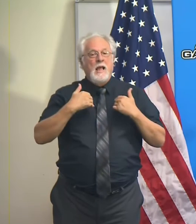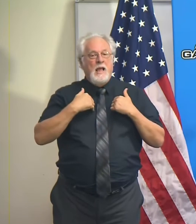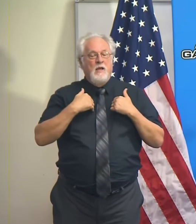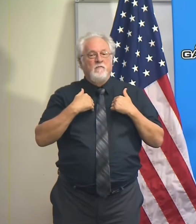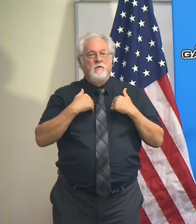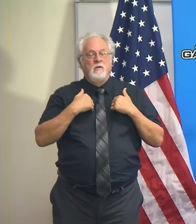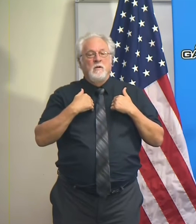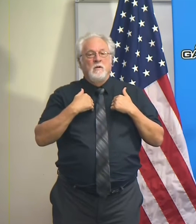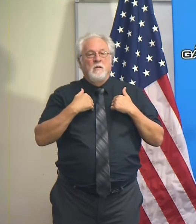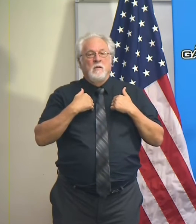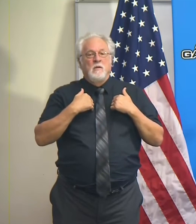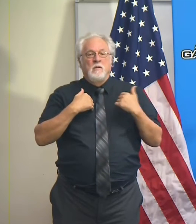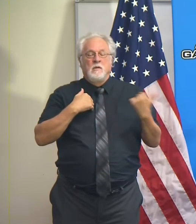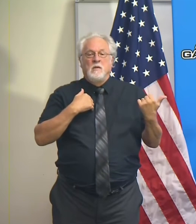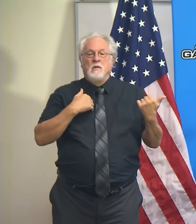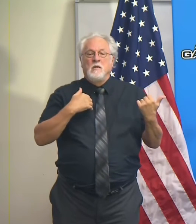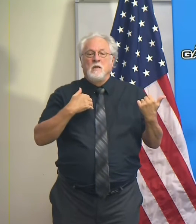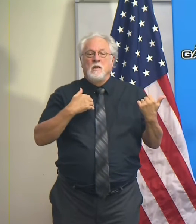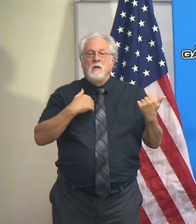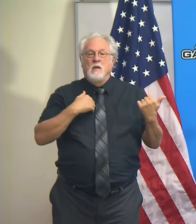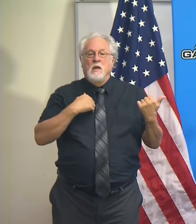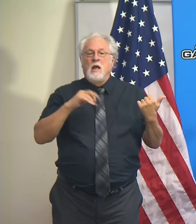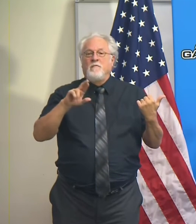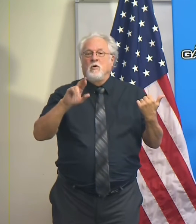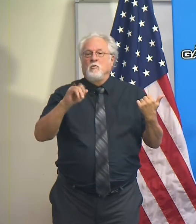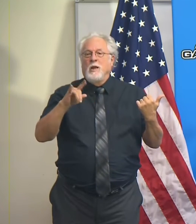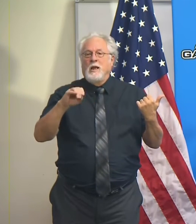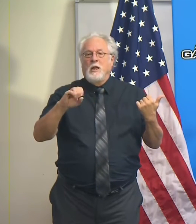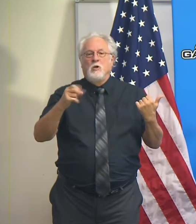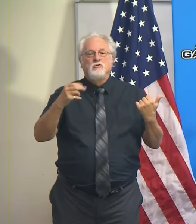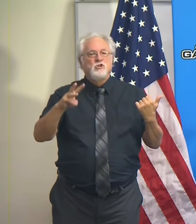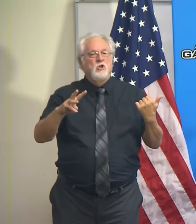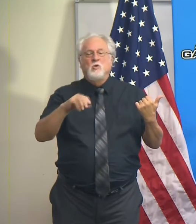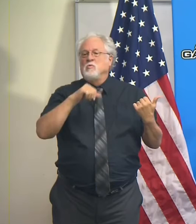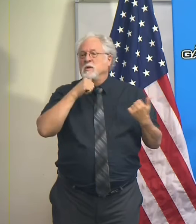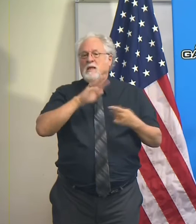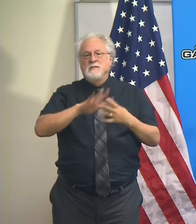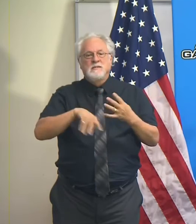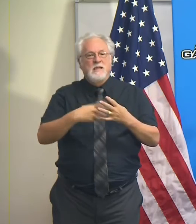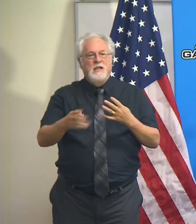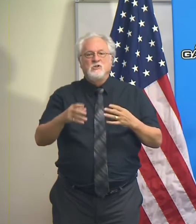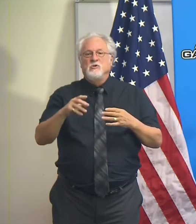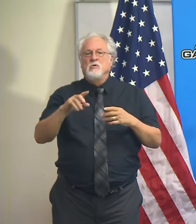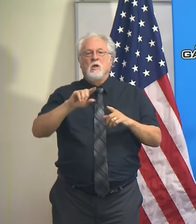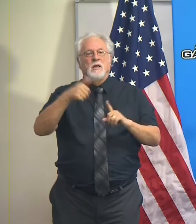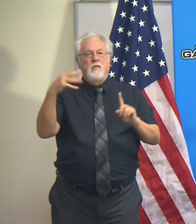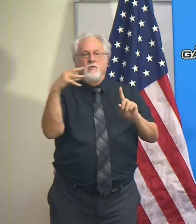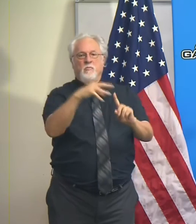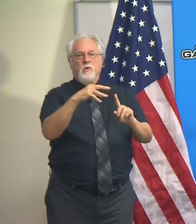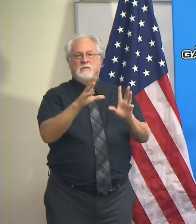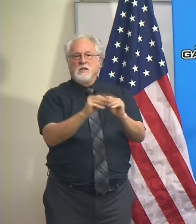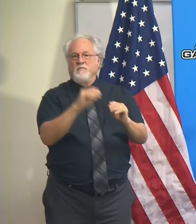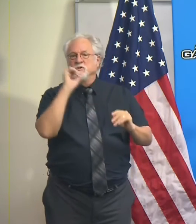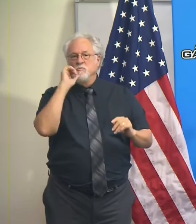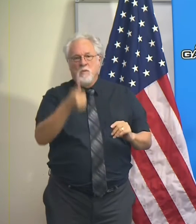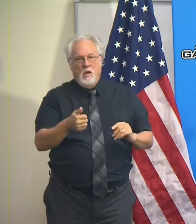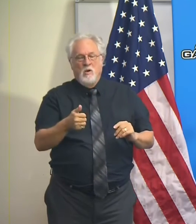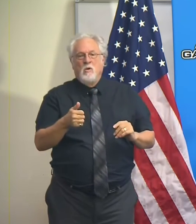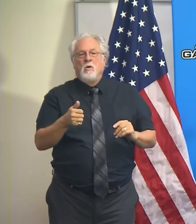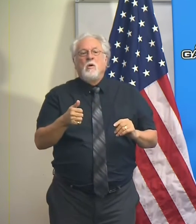my radio show. We won't be scheduling another press conference tomorrow.